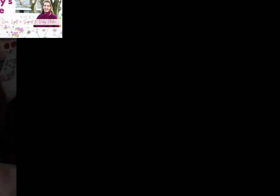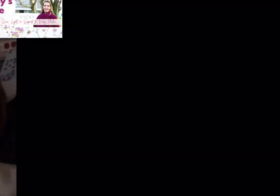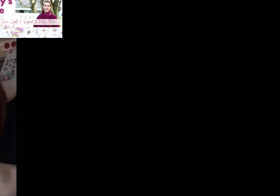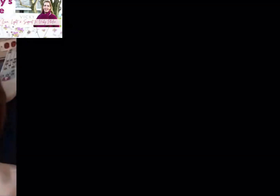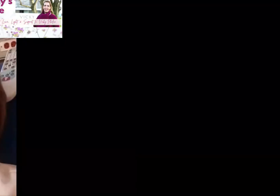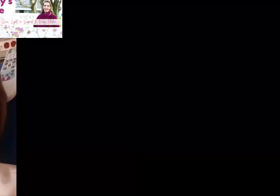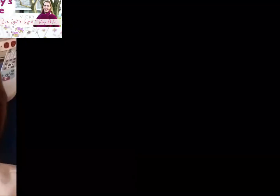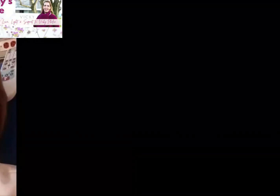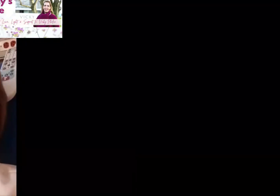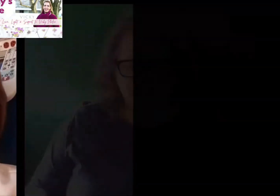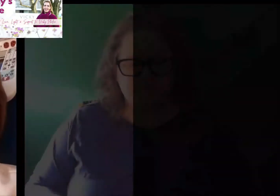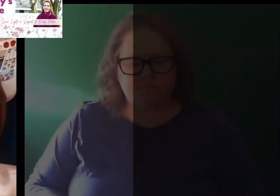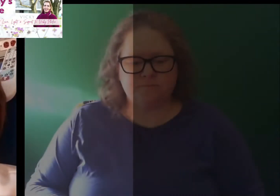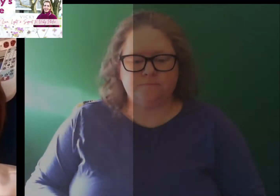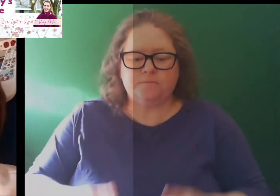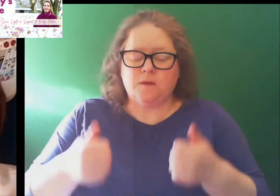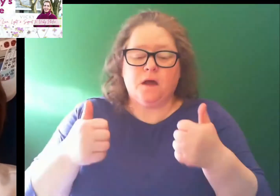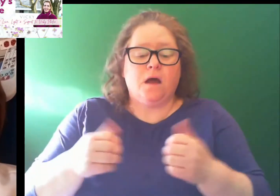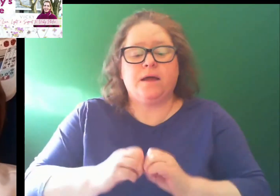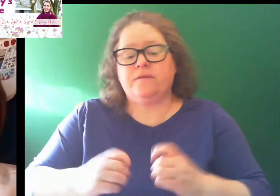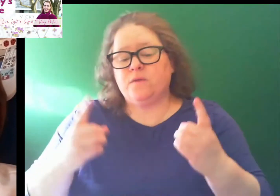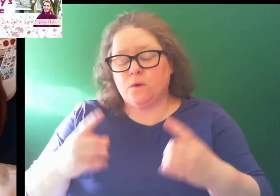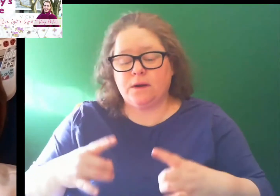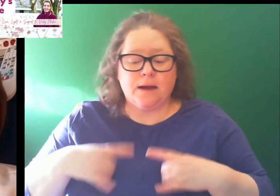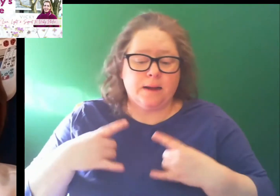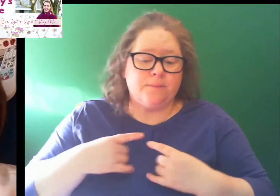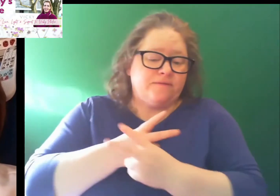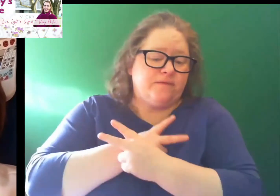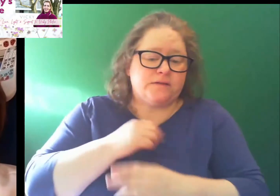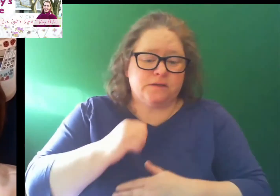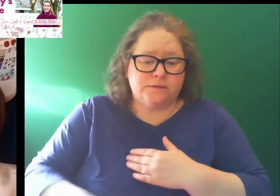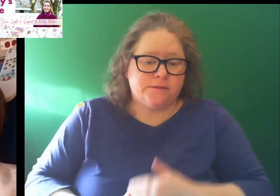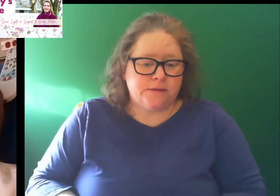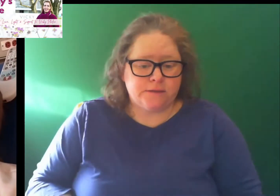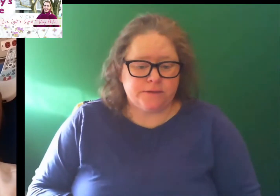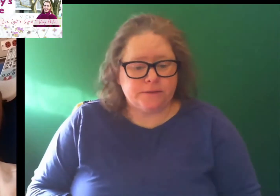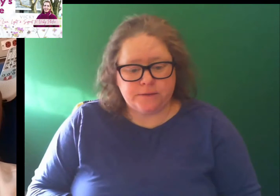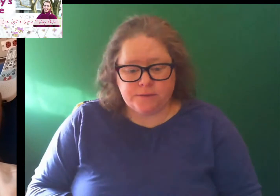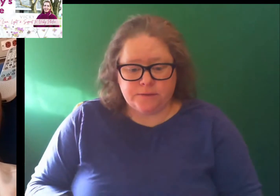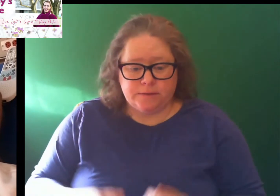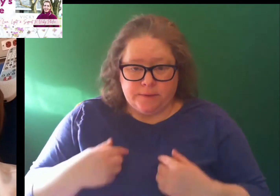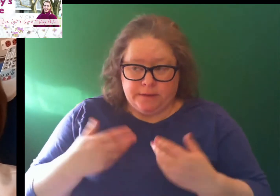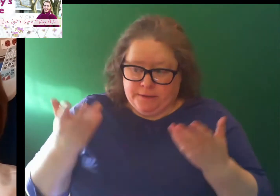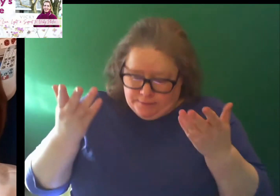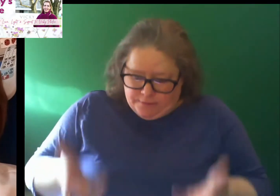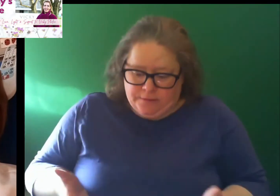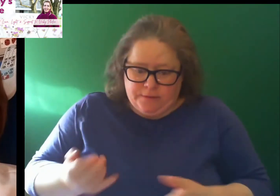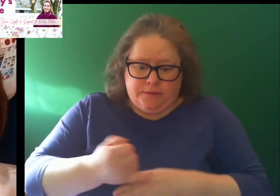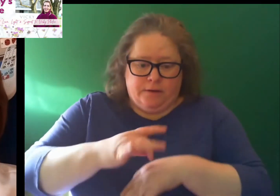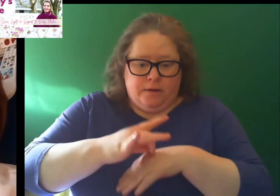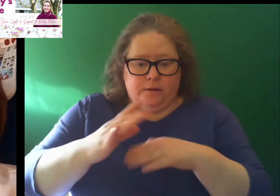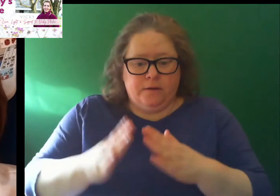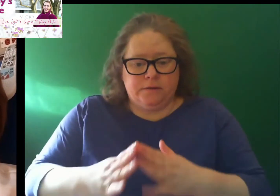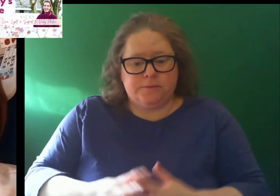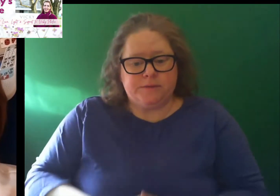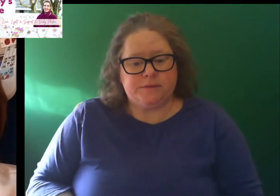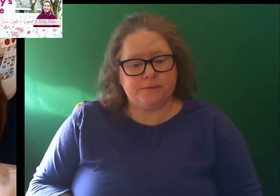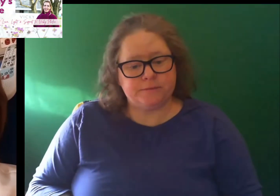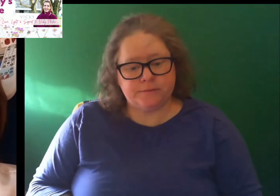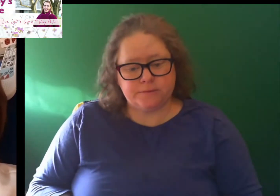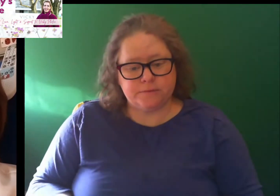Hi everyone. Happy Valentine's Day. I've landed myself in the hospital.